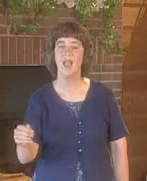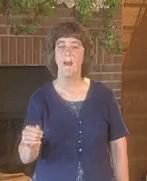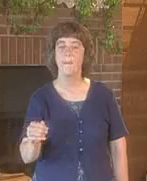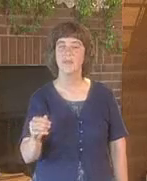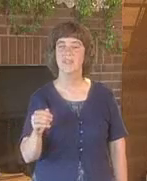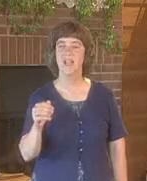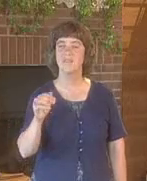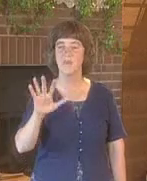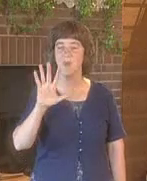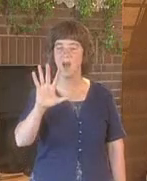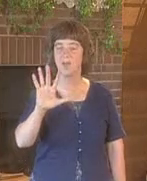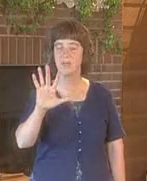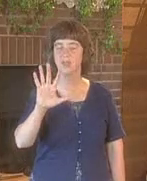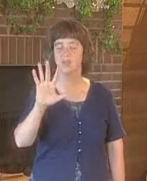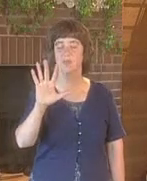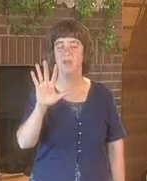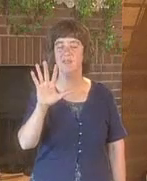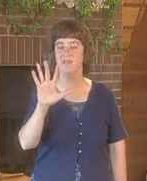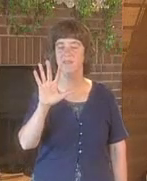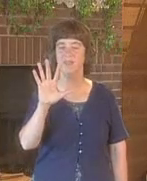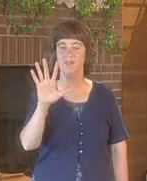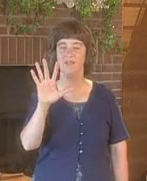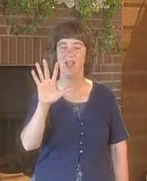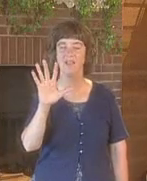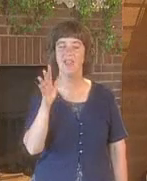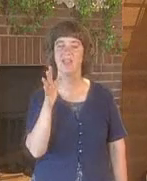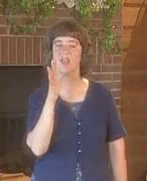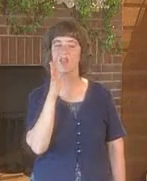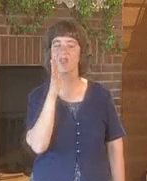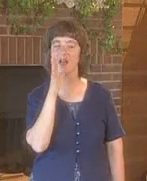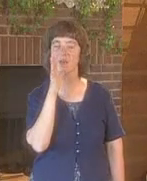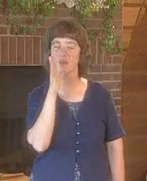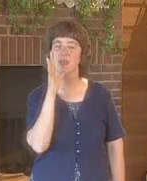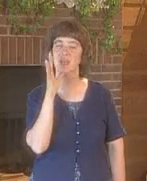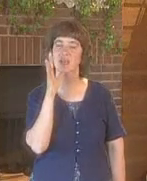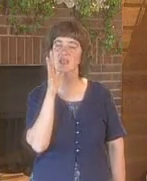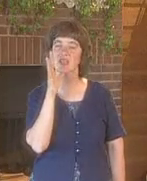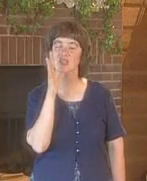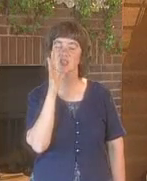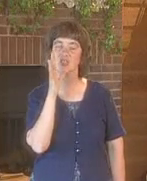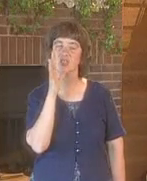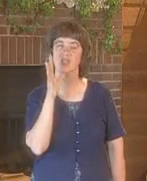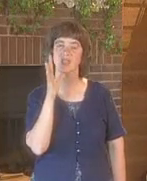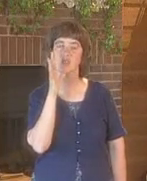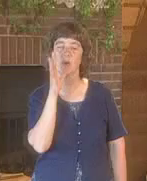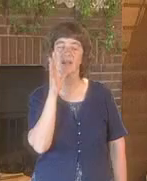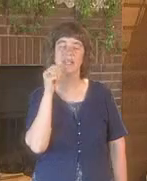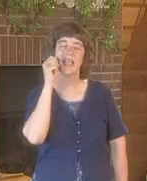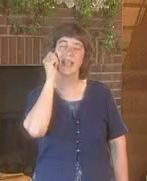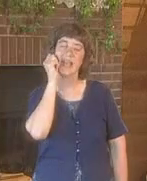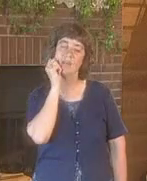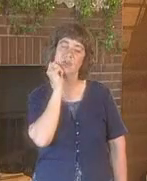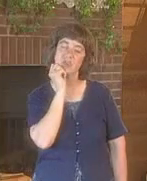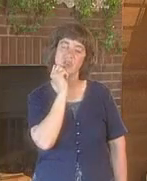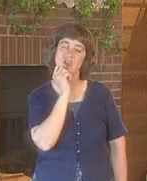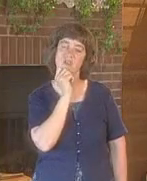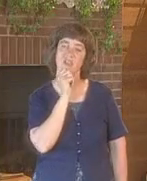The sign for mom is your spread five hand, and your thumb touches the chin twice. It helps you to know that